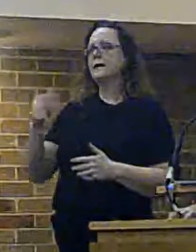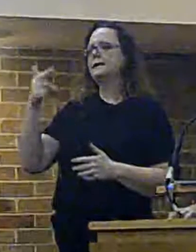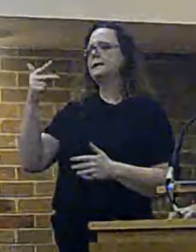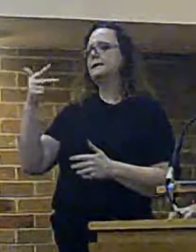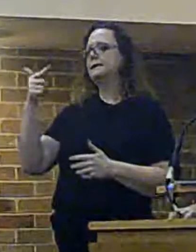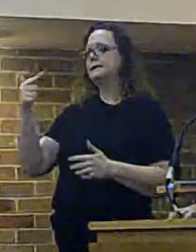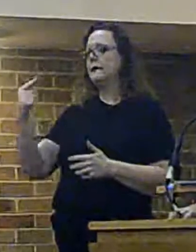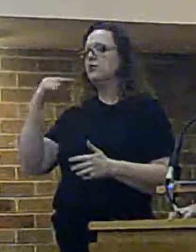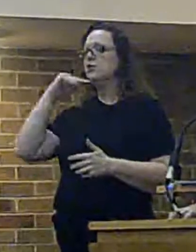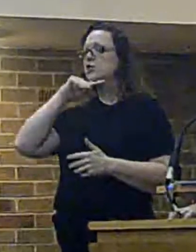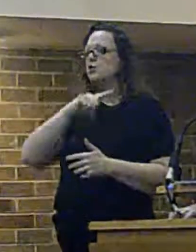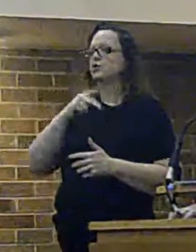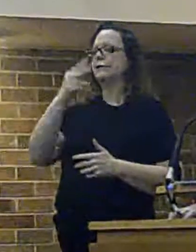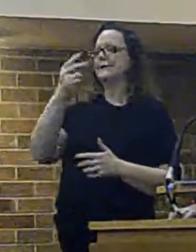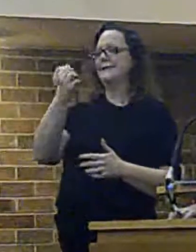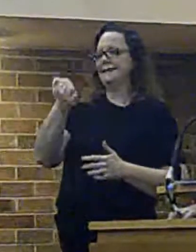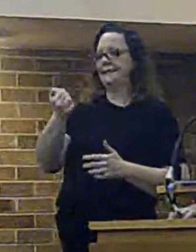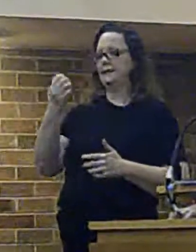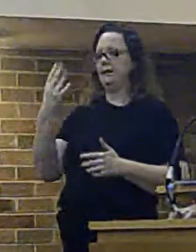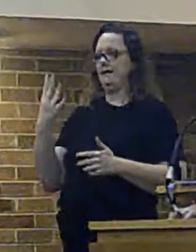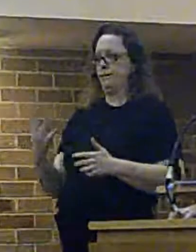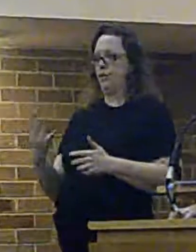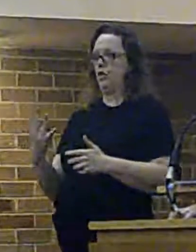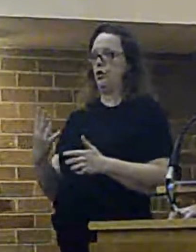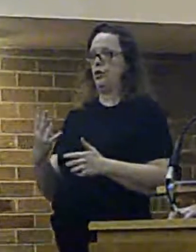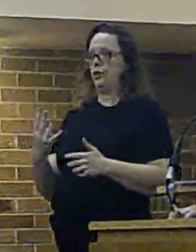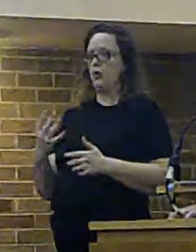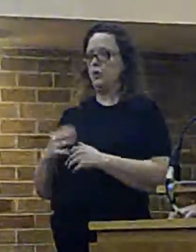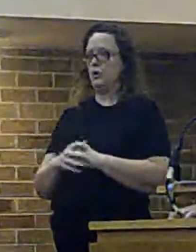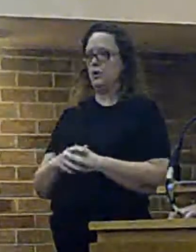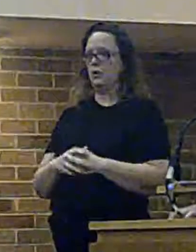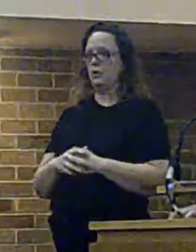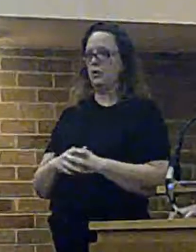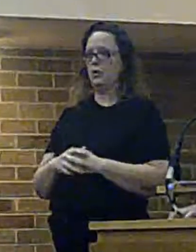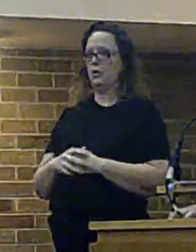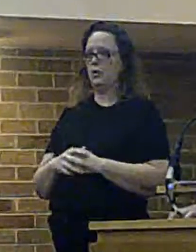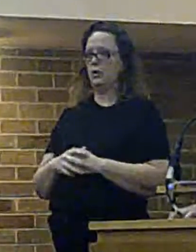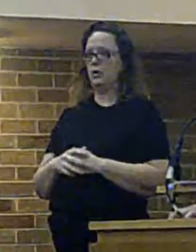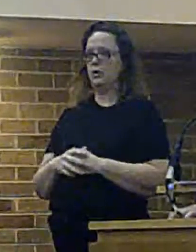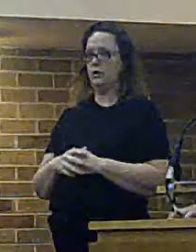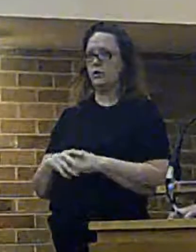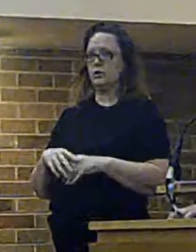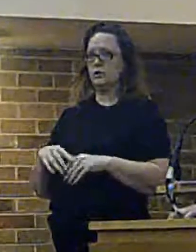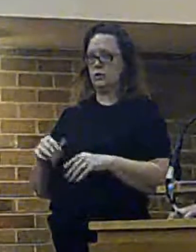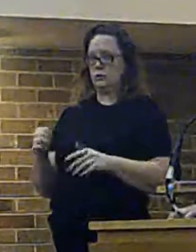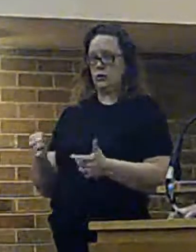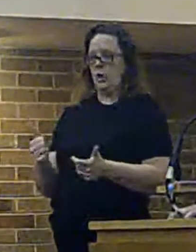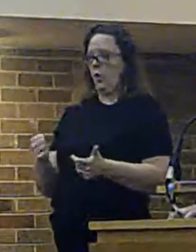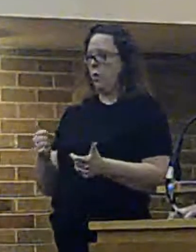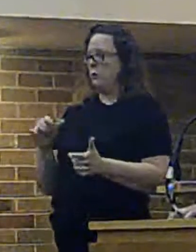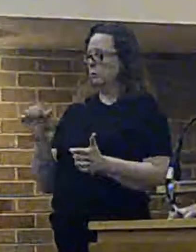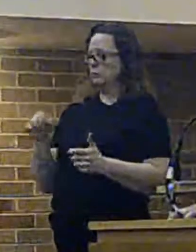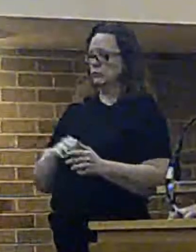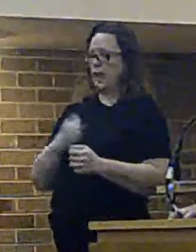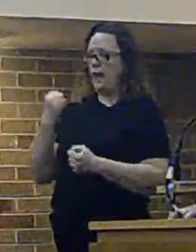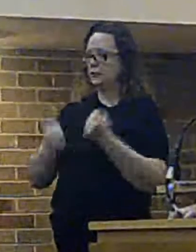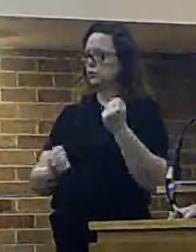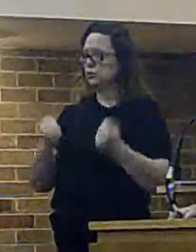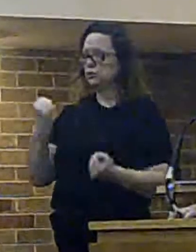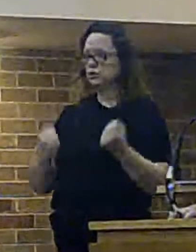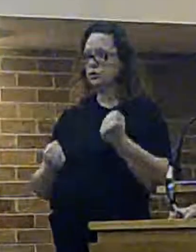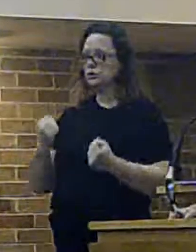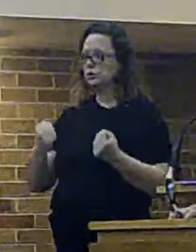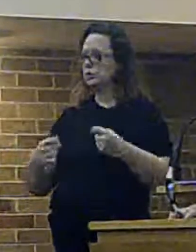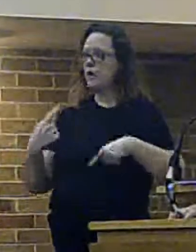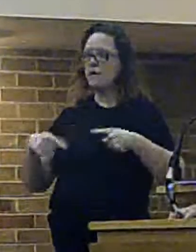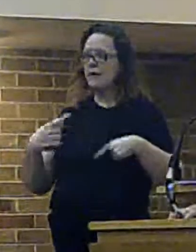We are employing more than we need. So we should never have fire appliances being unavailable. The issue we have is, of those people